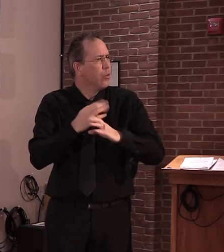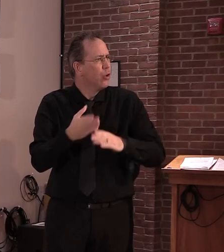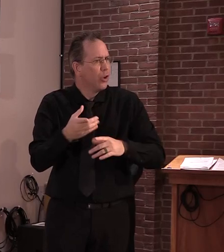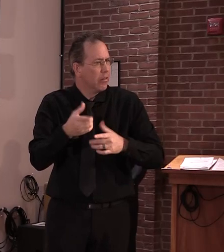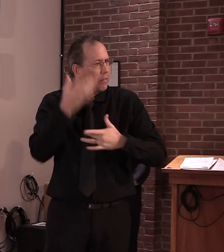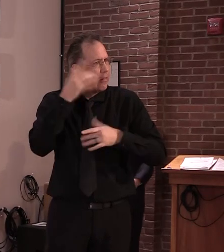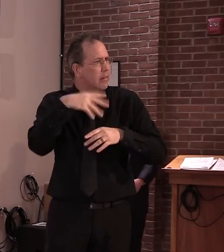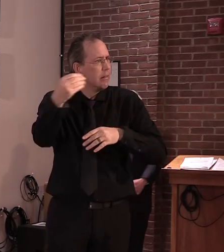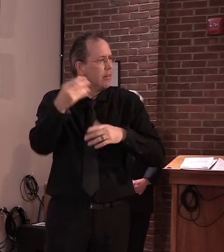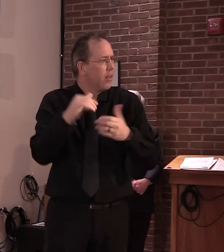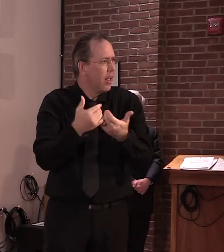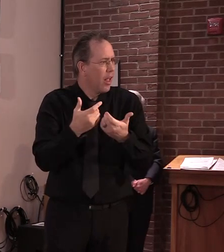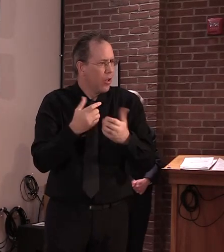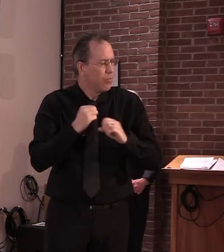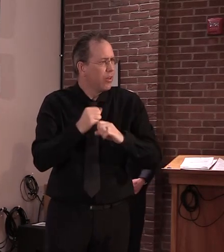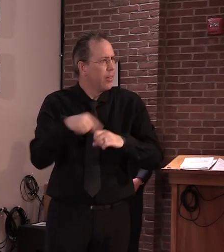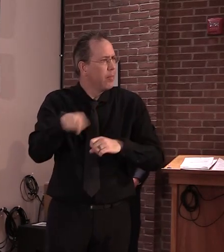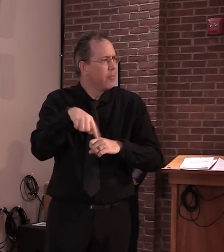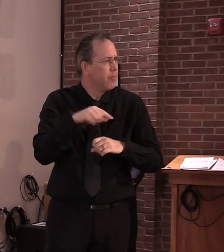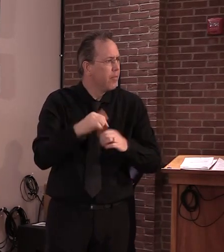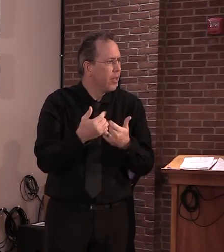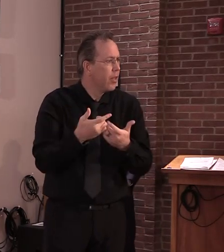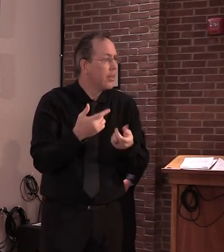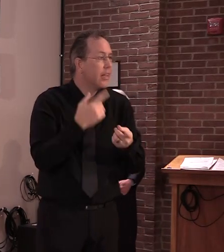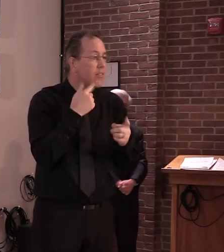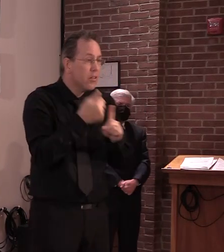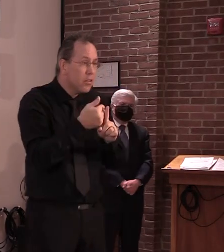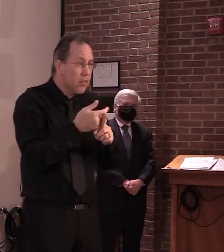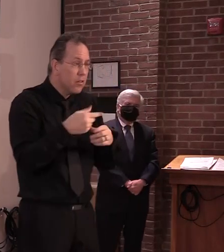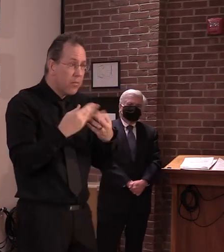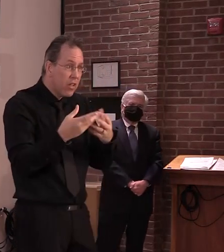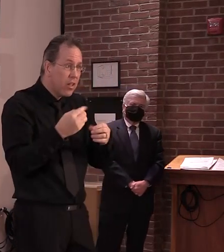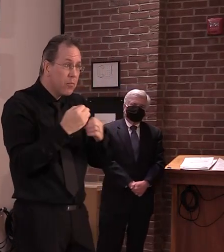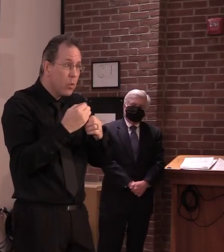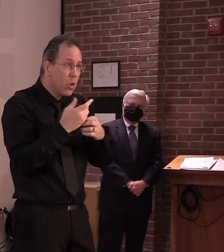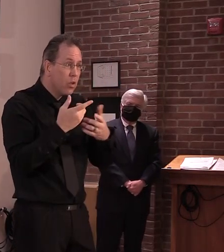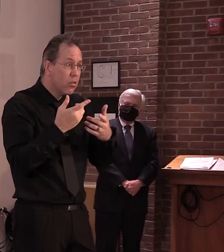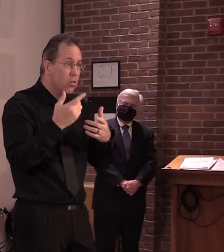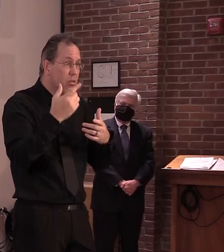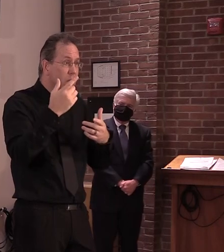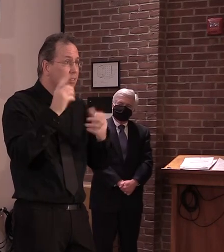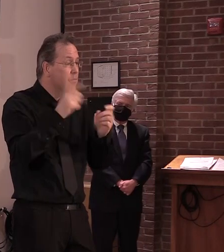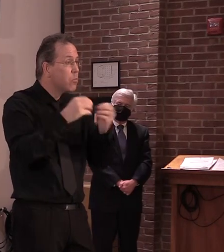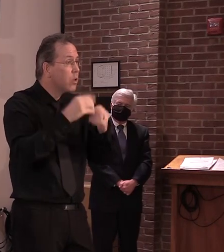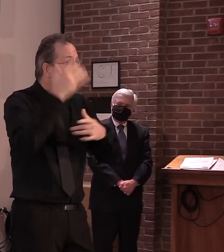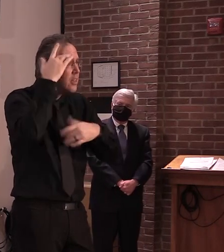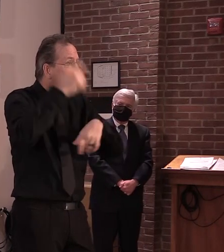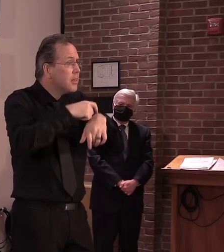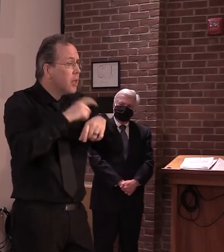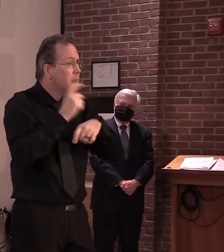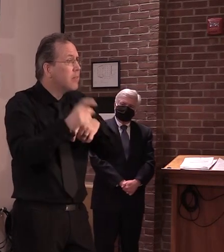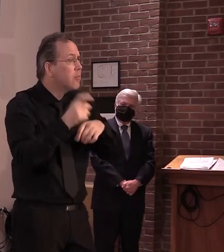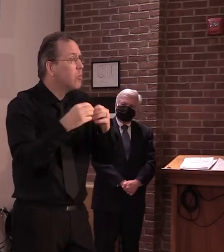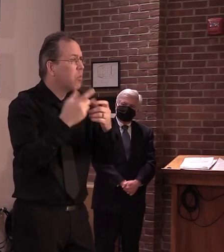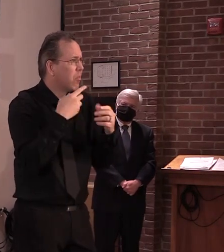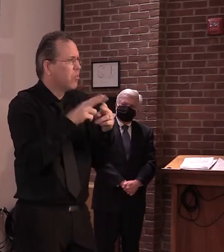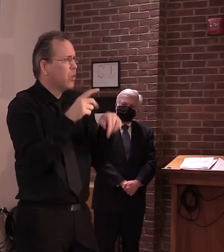of expanding the job protections that they have for a response to that assessment?